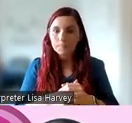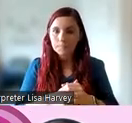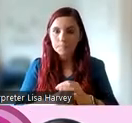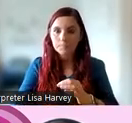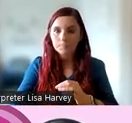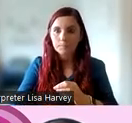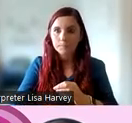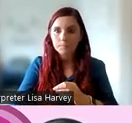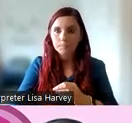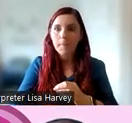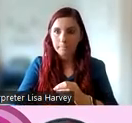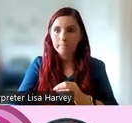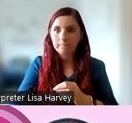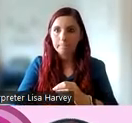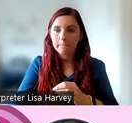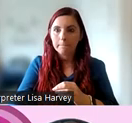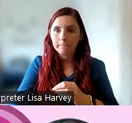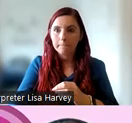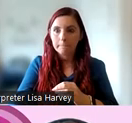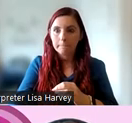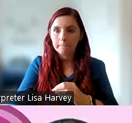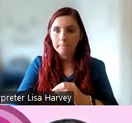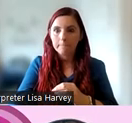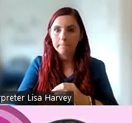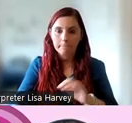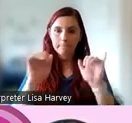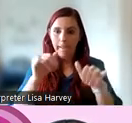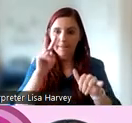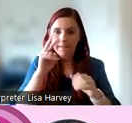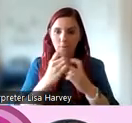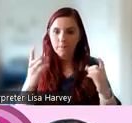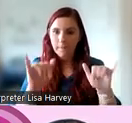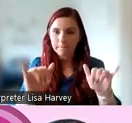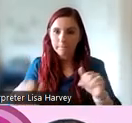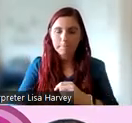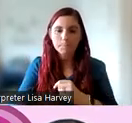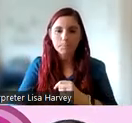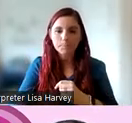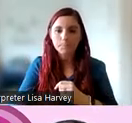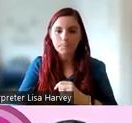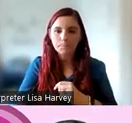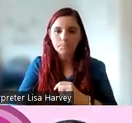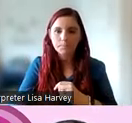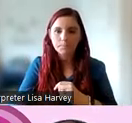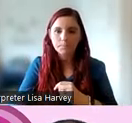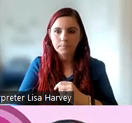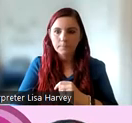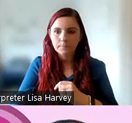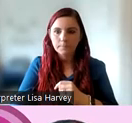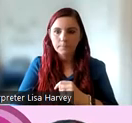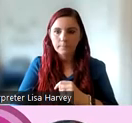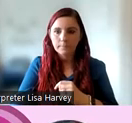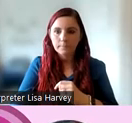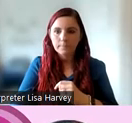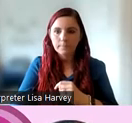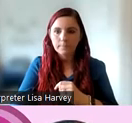This is Jane. Yes. Yeah, we can. I can see you and your slides and I can see the ISL interpreter there at the top of the screen also. Okay. Thank you